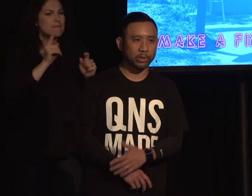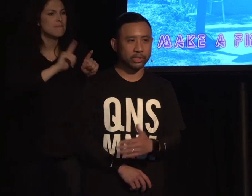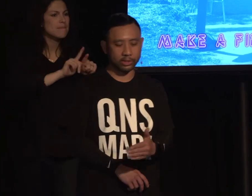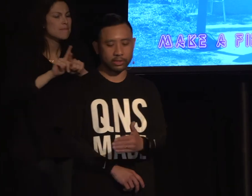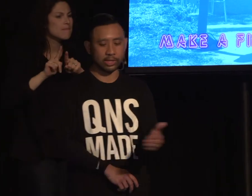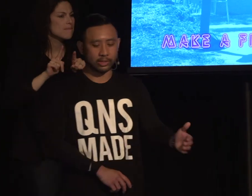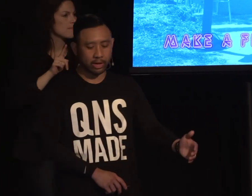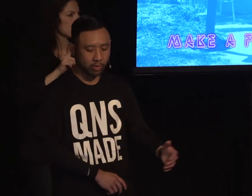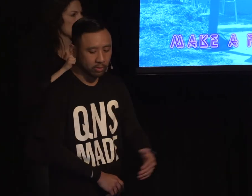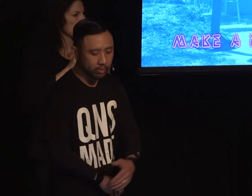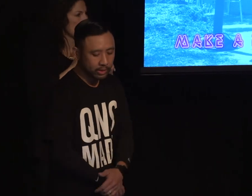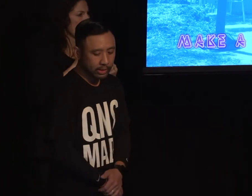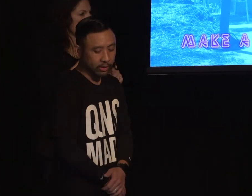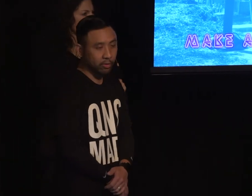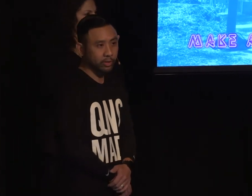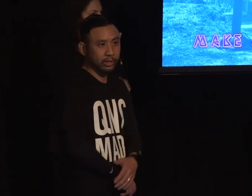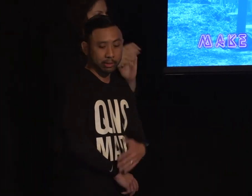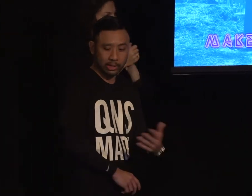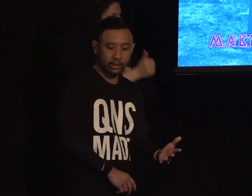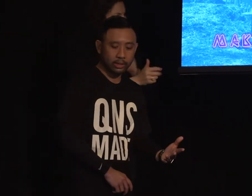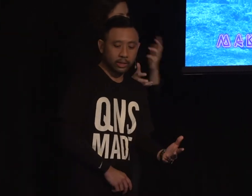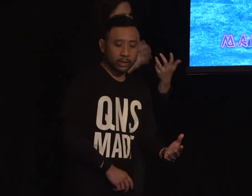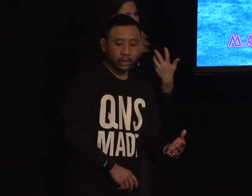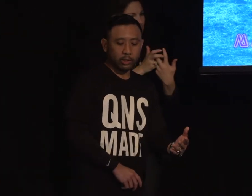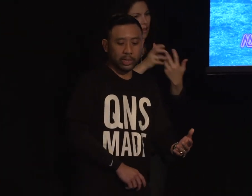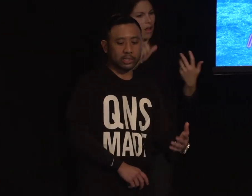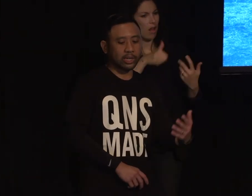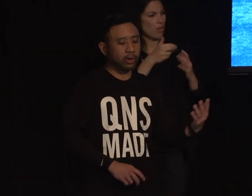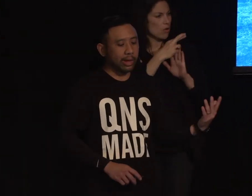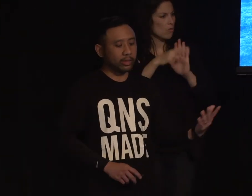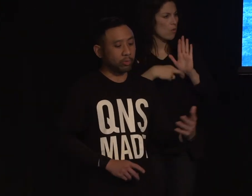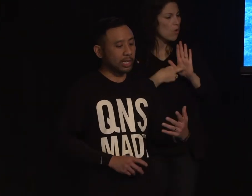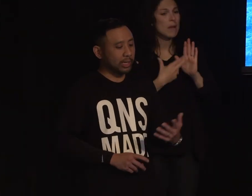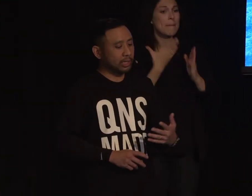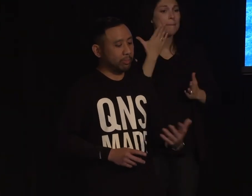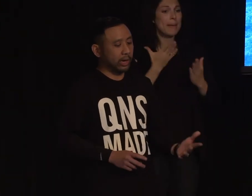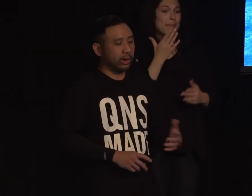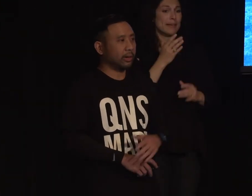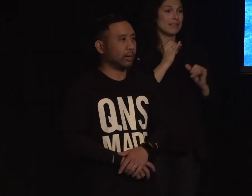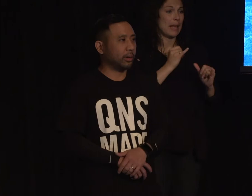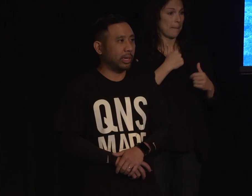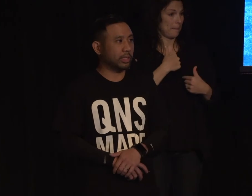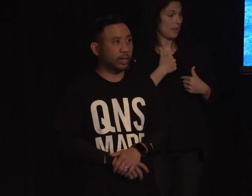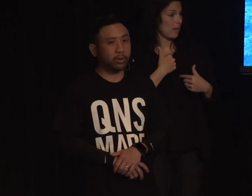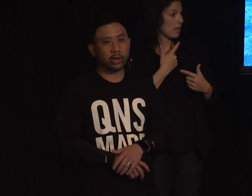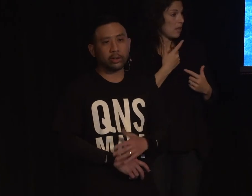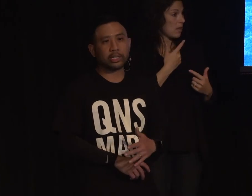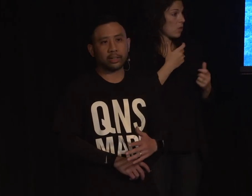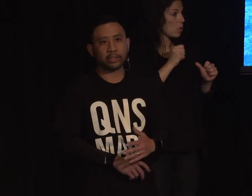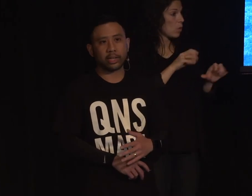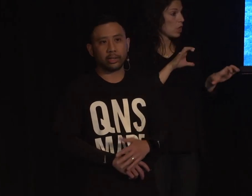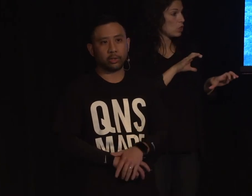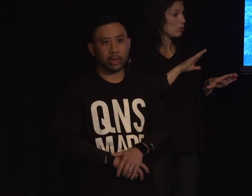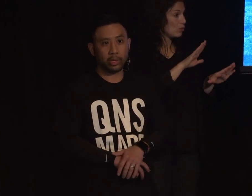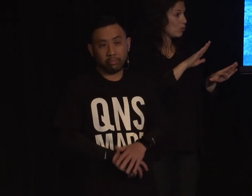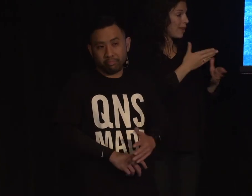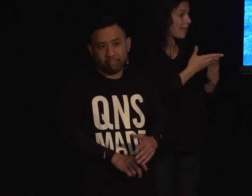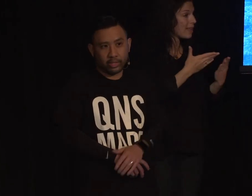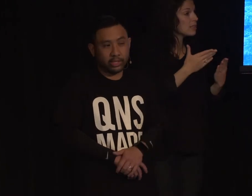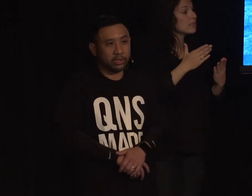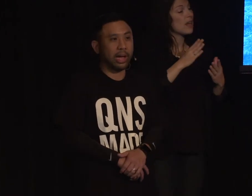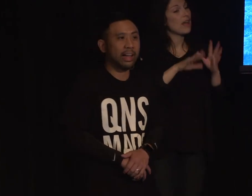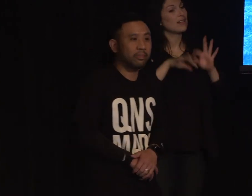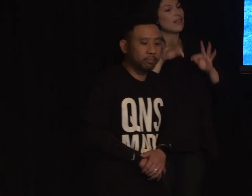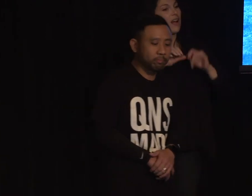adapt your skill set to that role and hopefully like me you may discover that the prospects are better while discovering other talents that you maybe